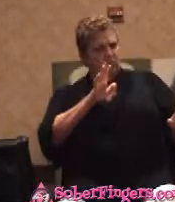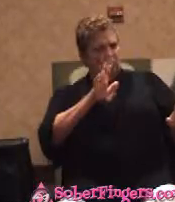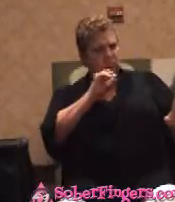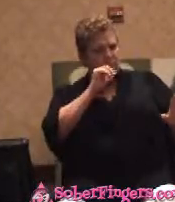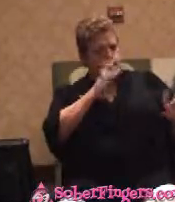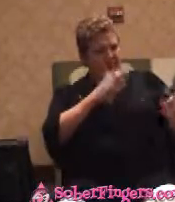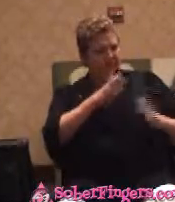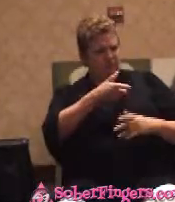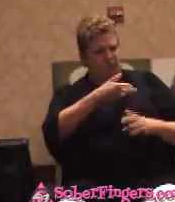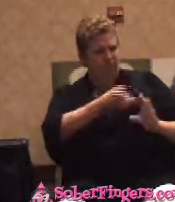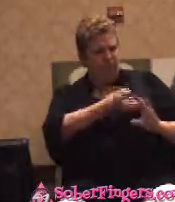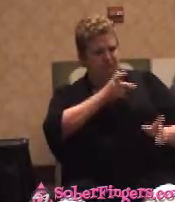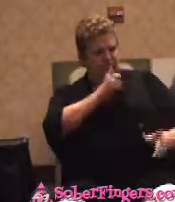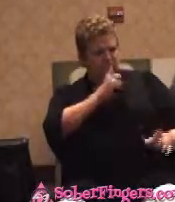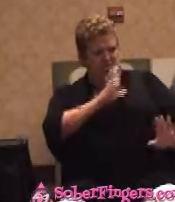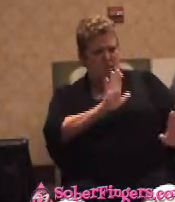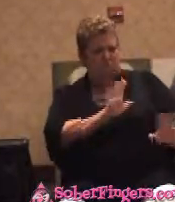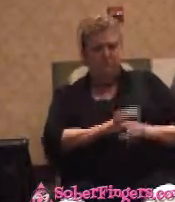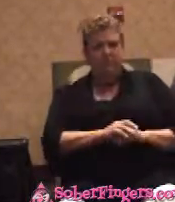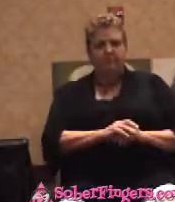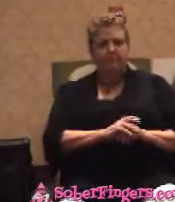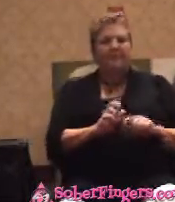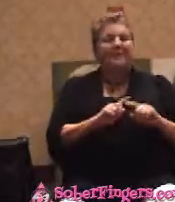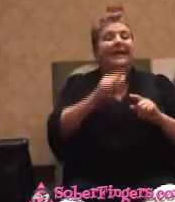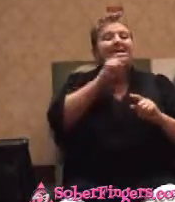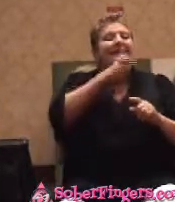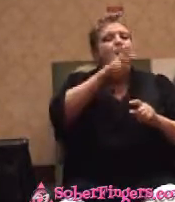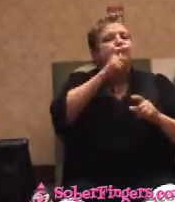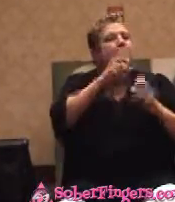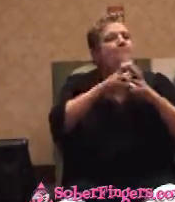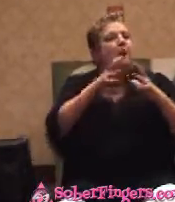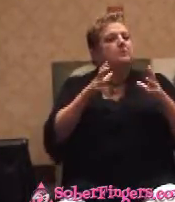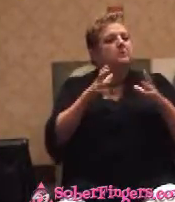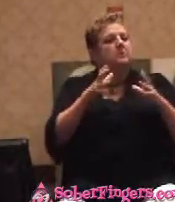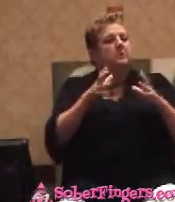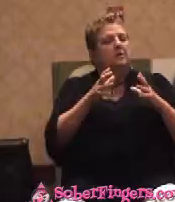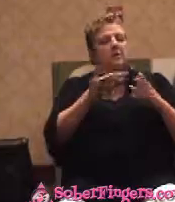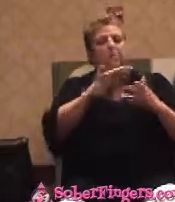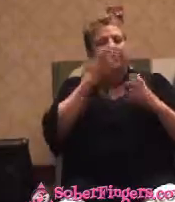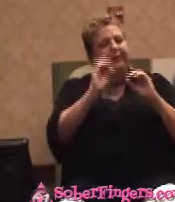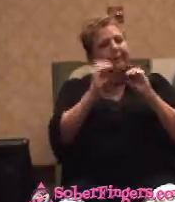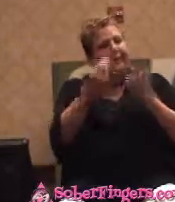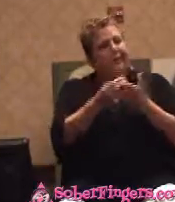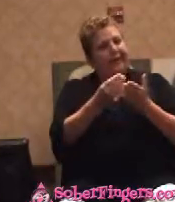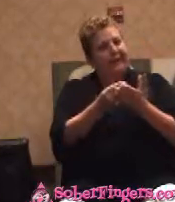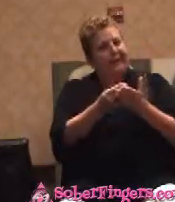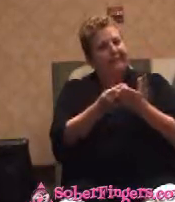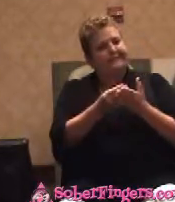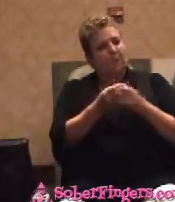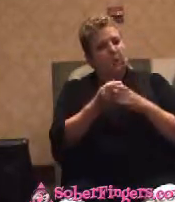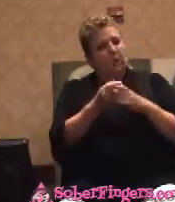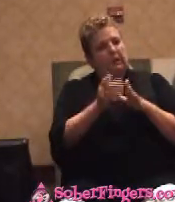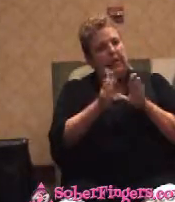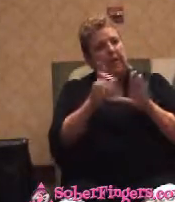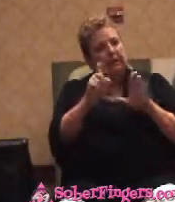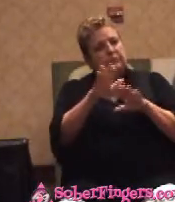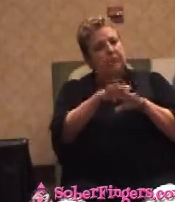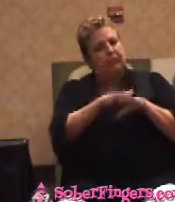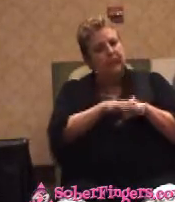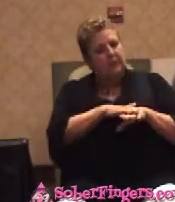So I didn't drink much. You didn't have any money. That slows down your drinking when you don't have any money. So I stayed in the Navy, got out of